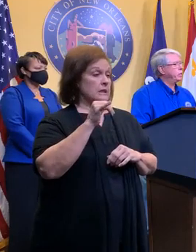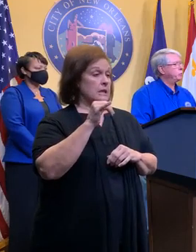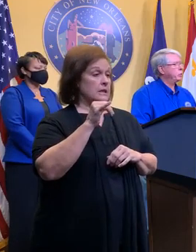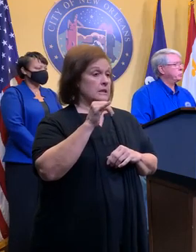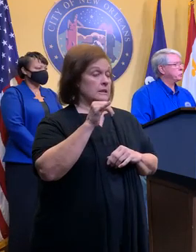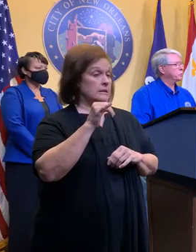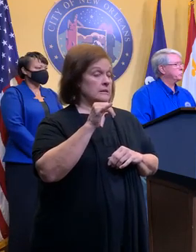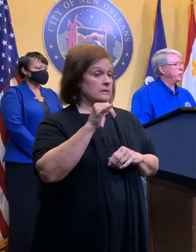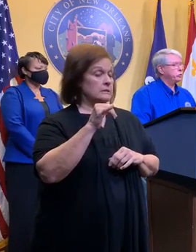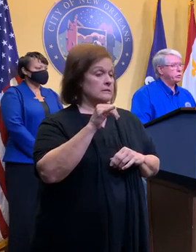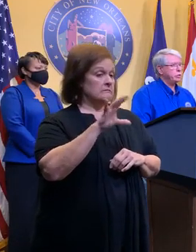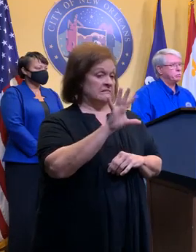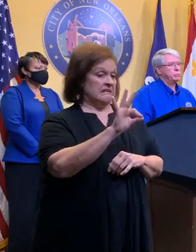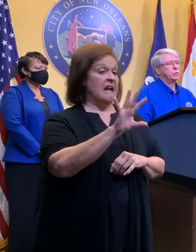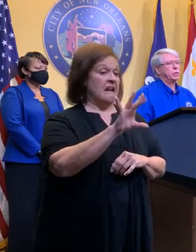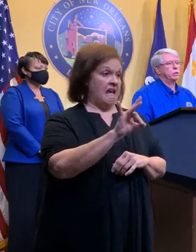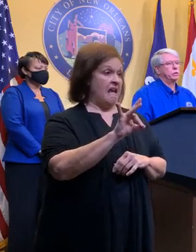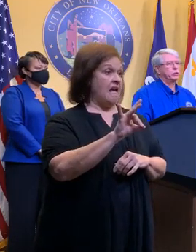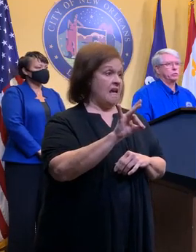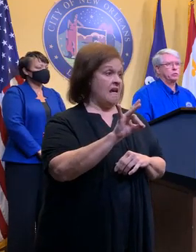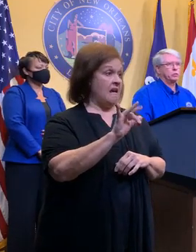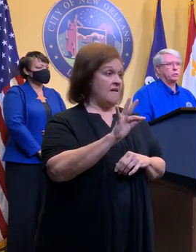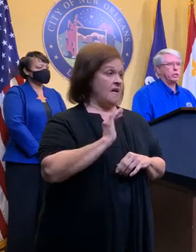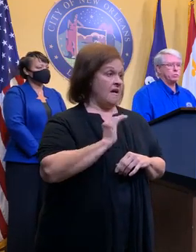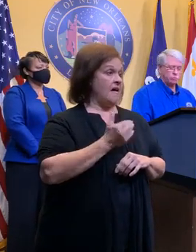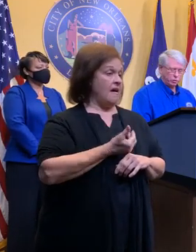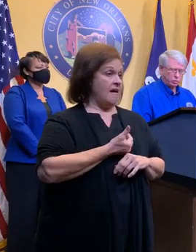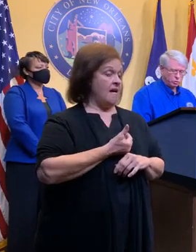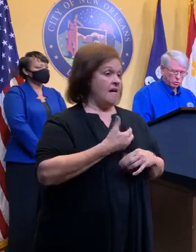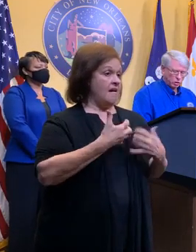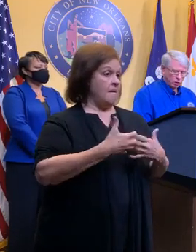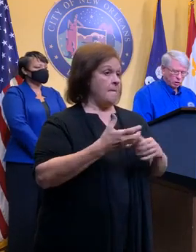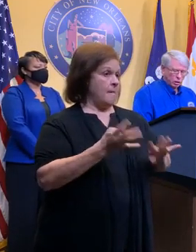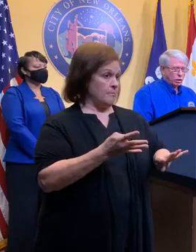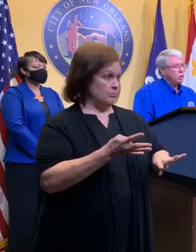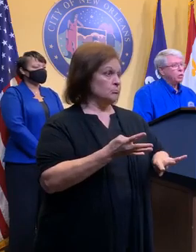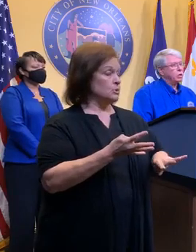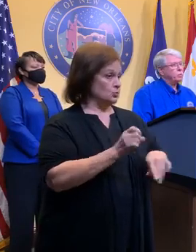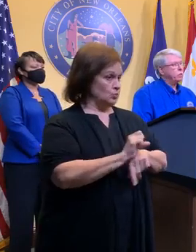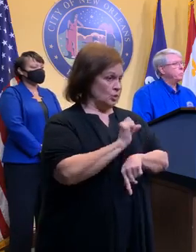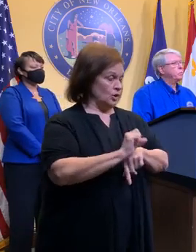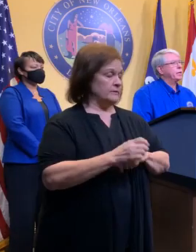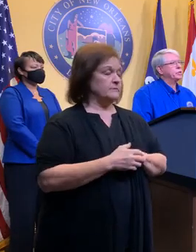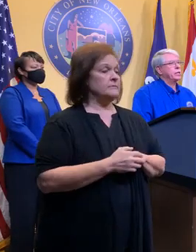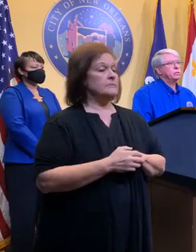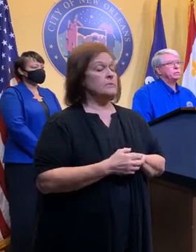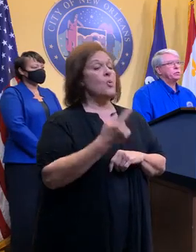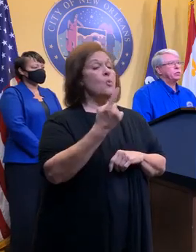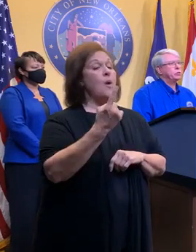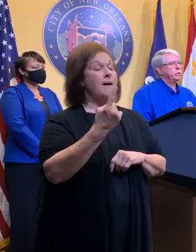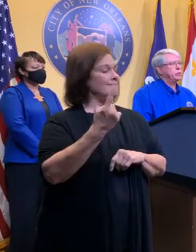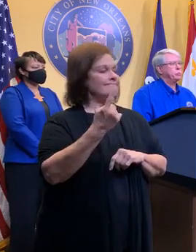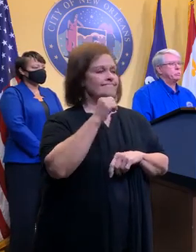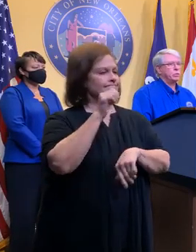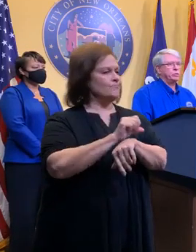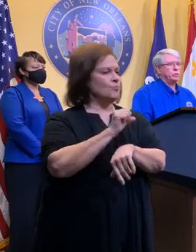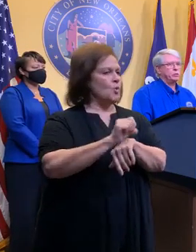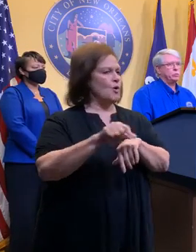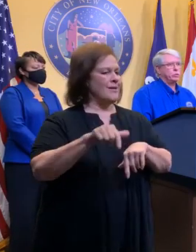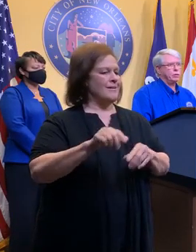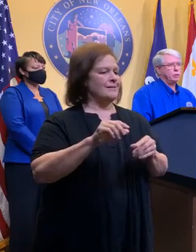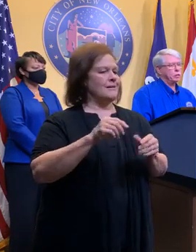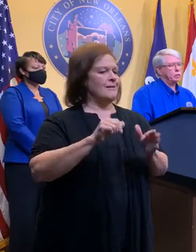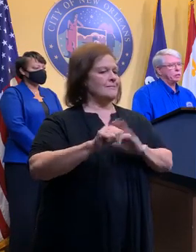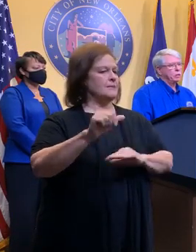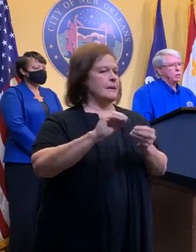99 pumps, major drainage pumps, that are in service and available for use. The one pump that is out is at drainage pump